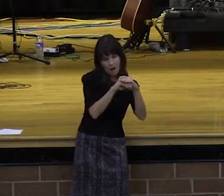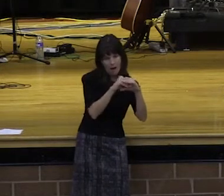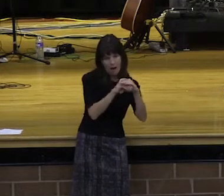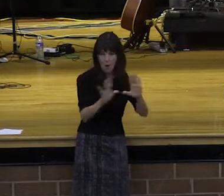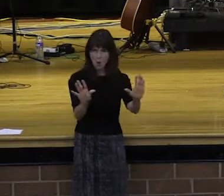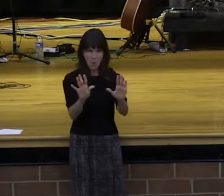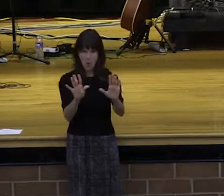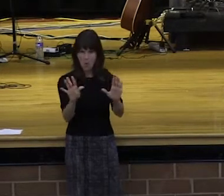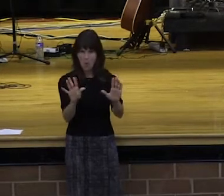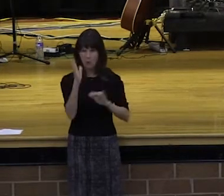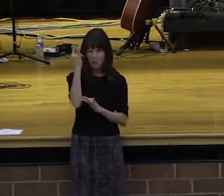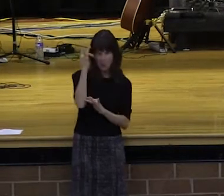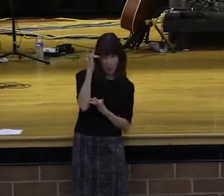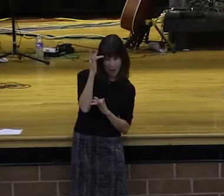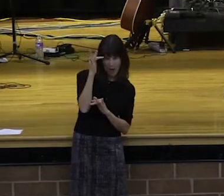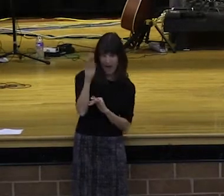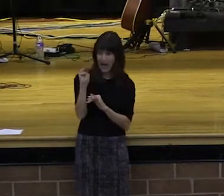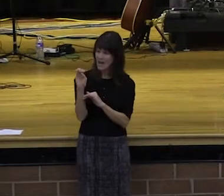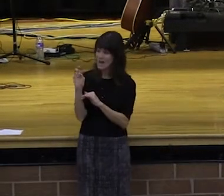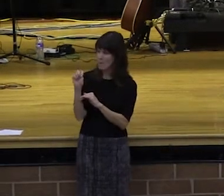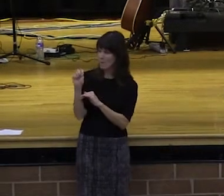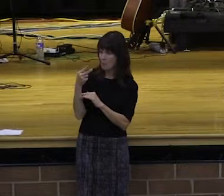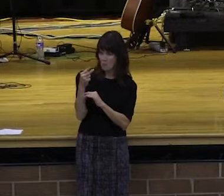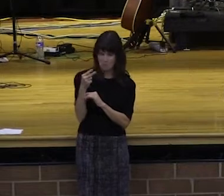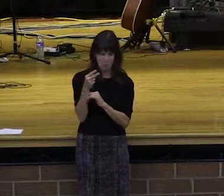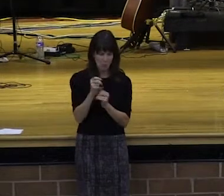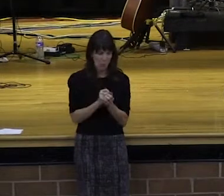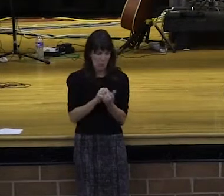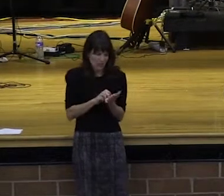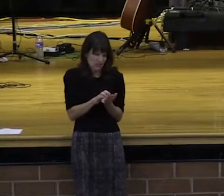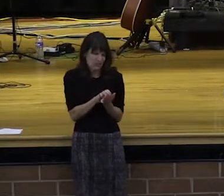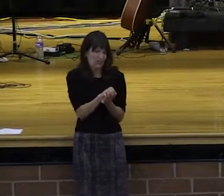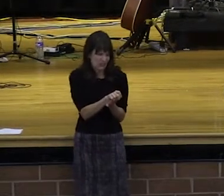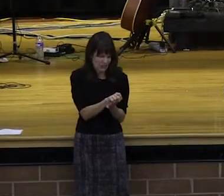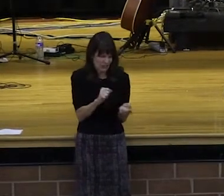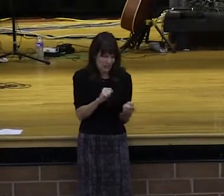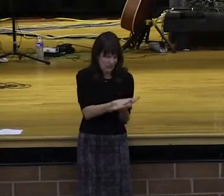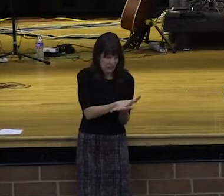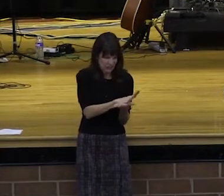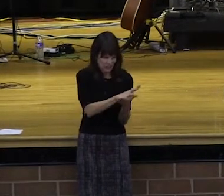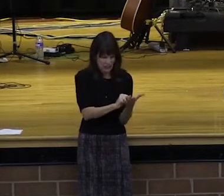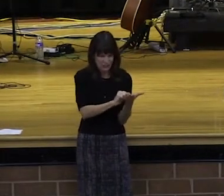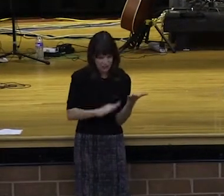24. And I want us to tie those verses together. It says, no one can serve two masters.